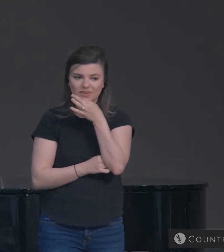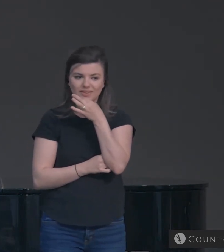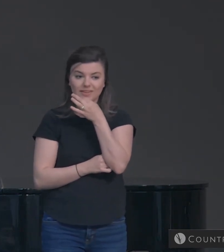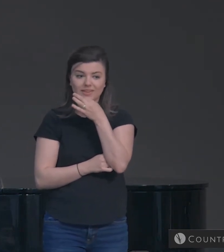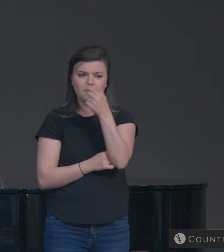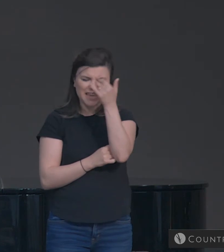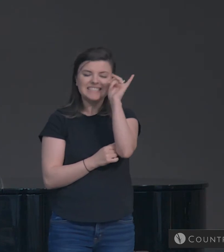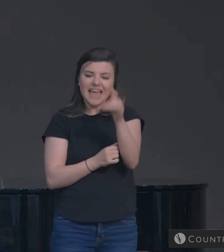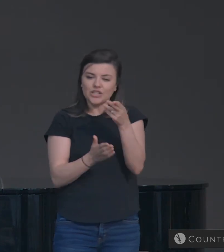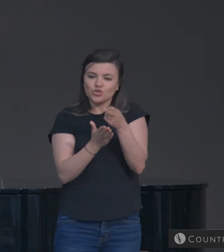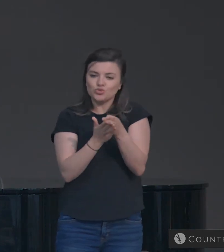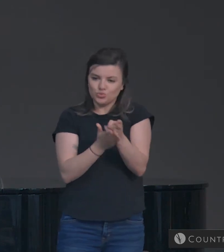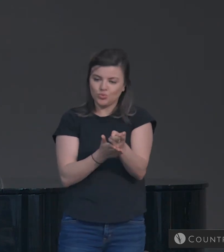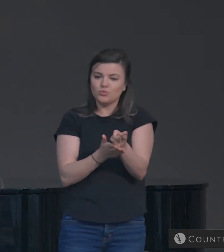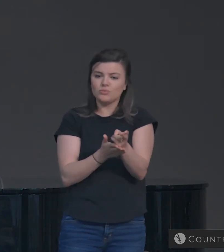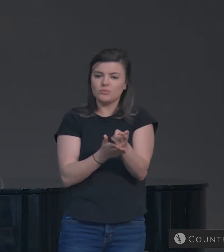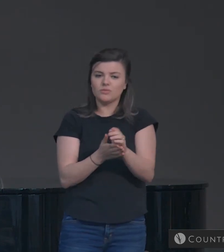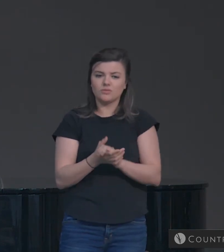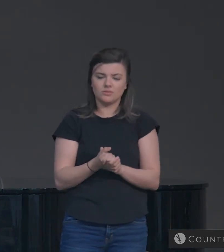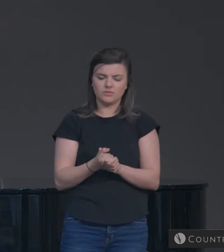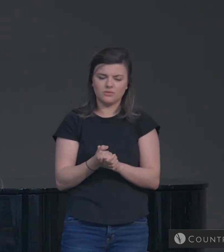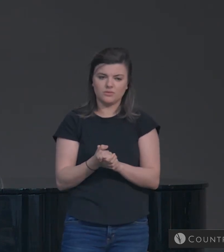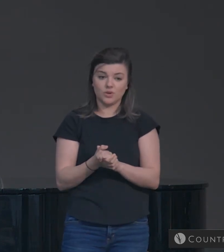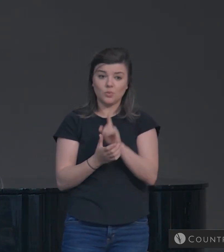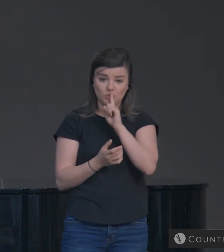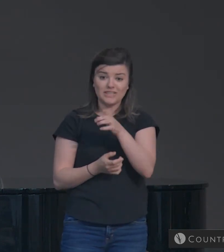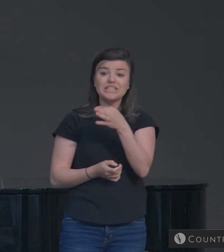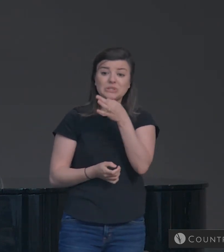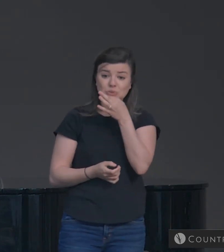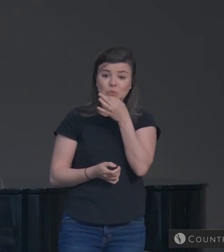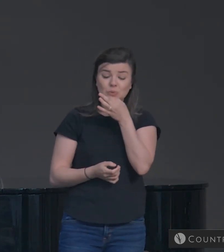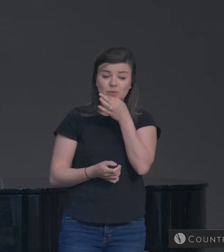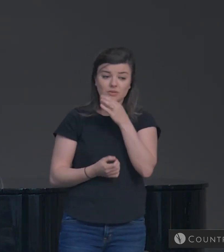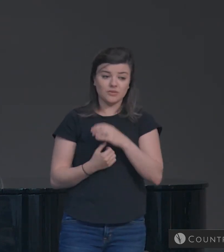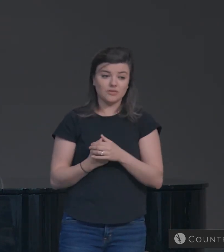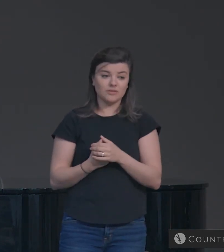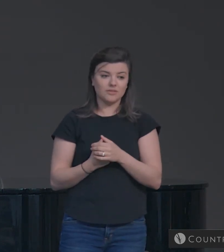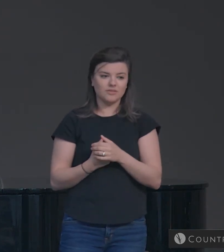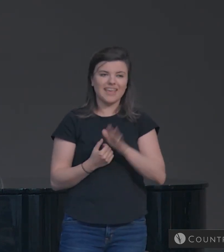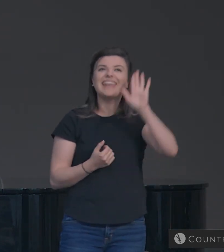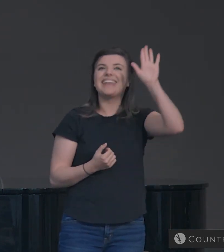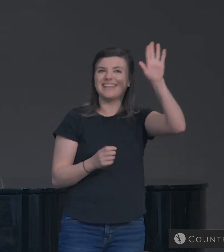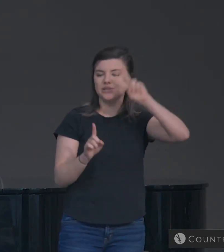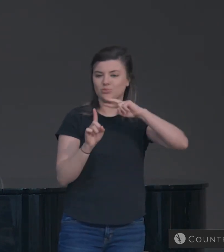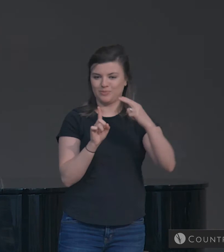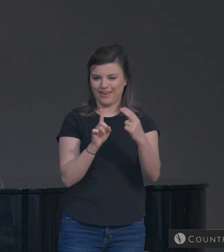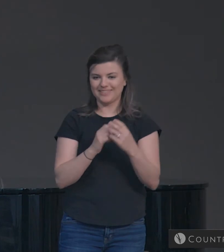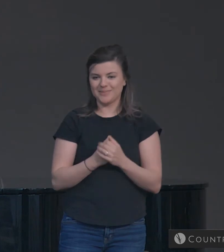It is soon in the eyes of God.